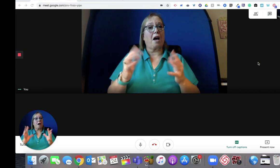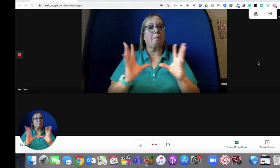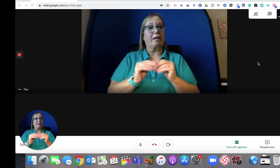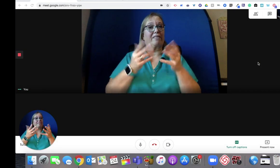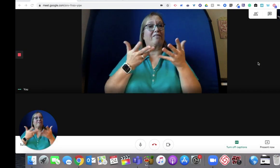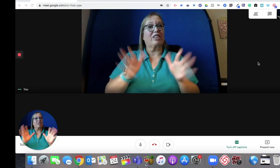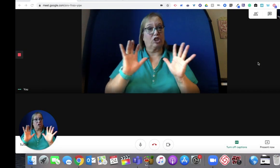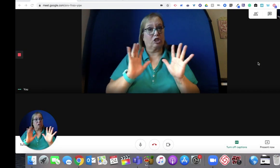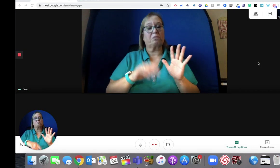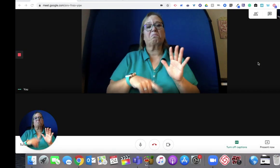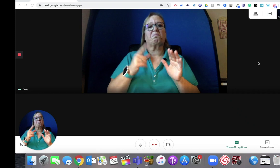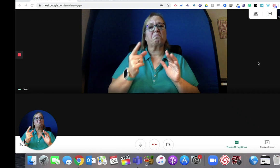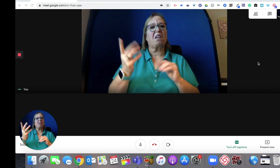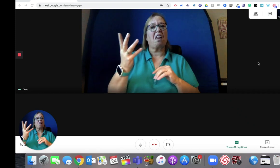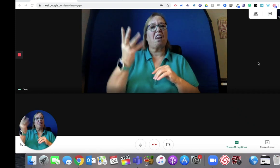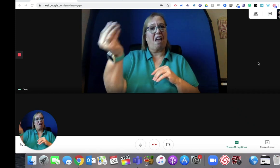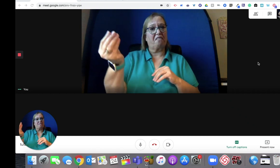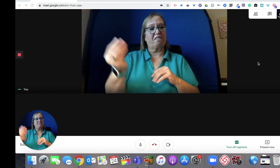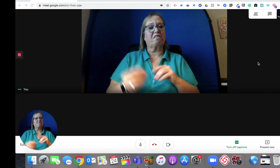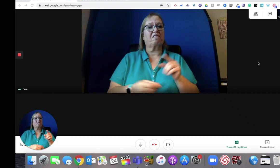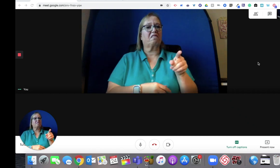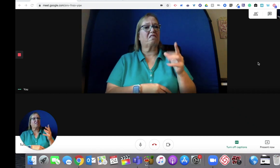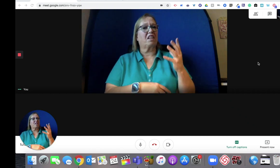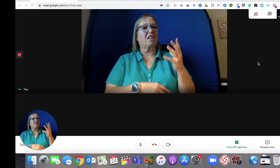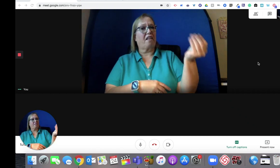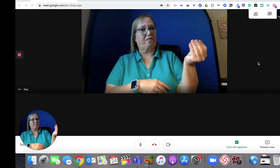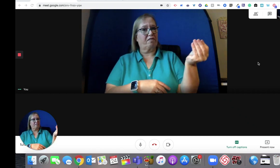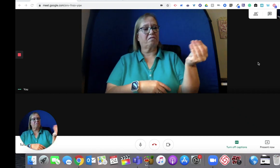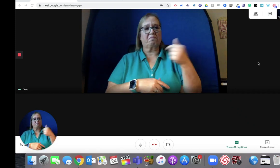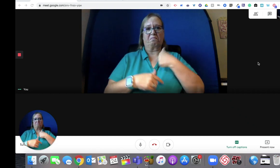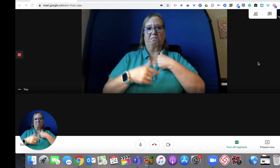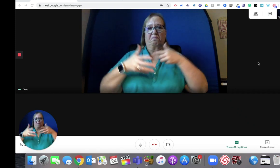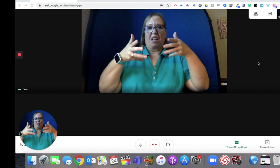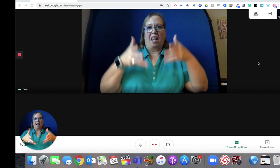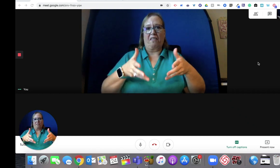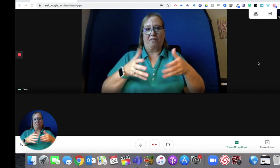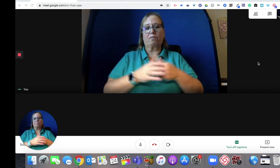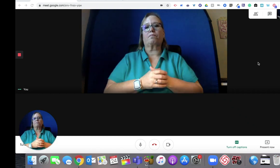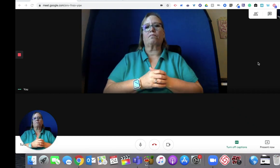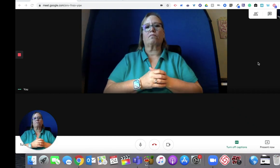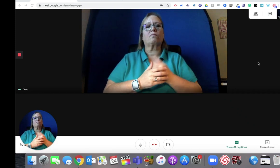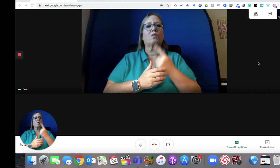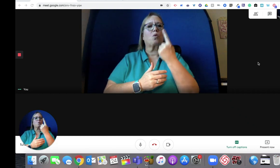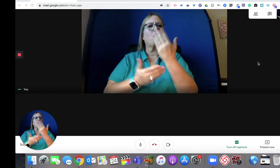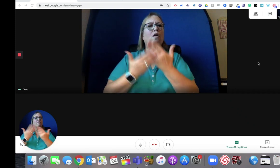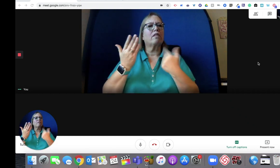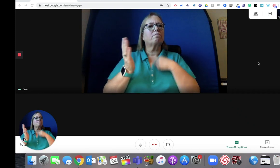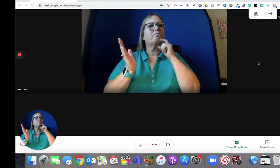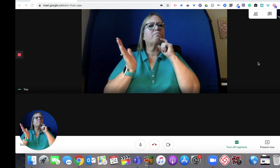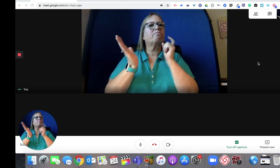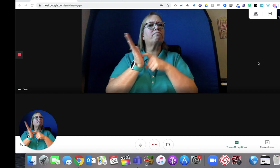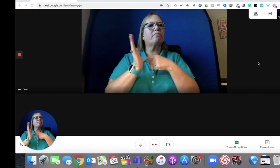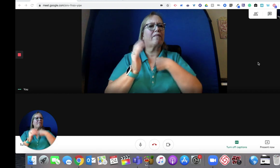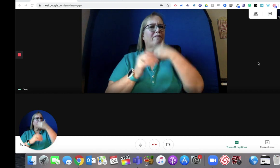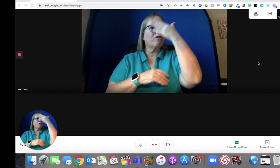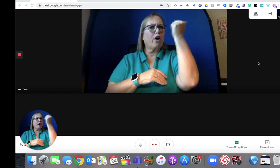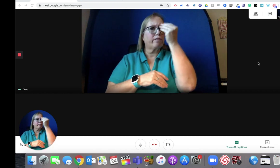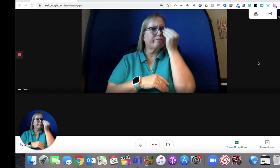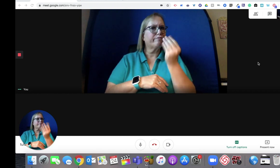So now the meeting is over and each of the participants have left and I'm still here on screen. One thing that I